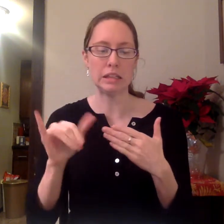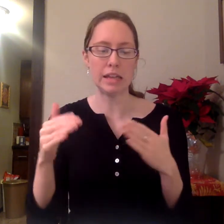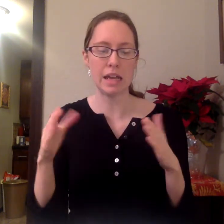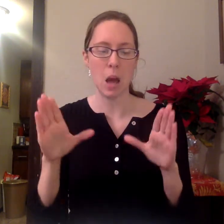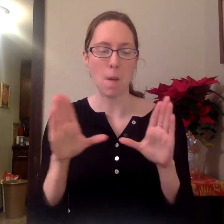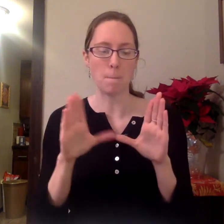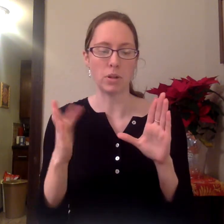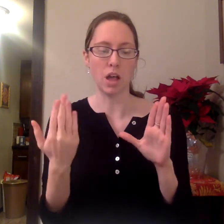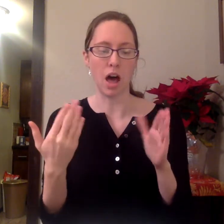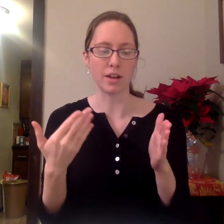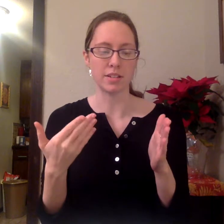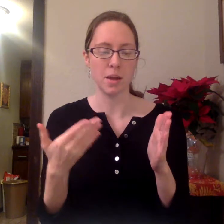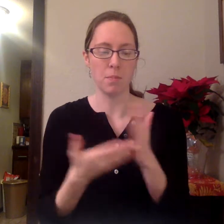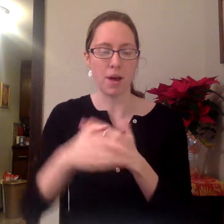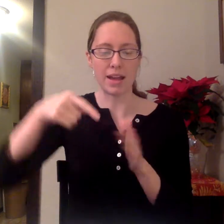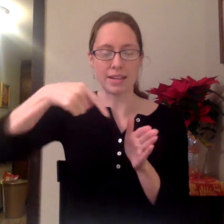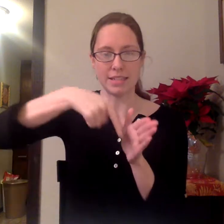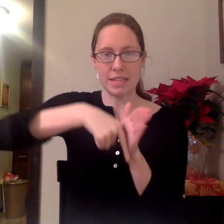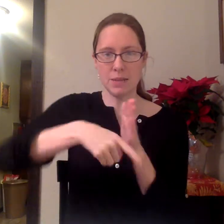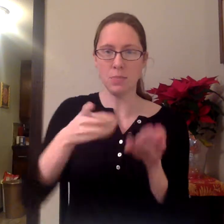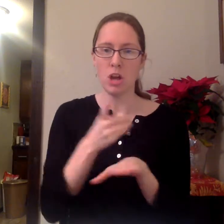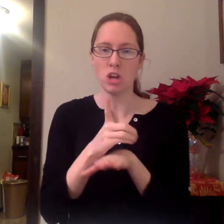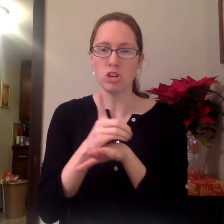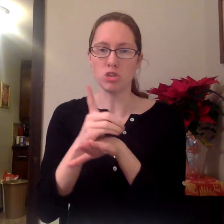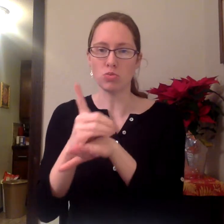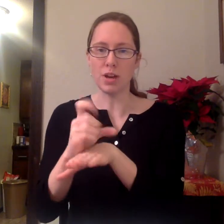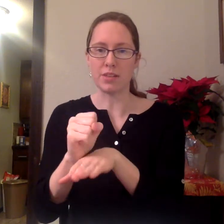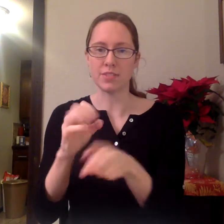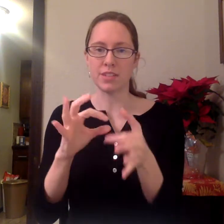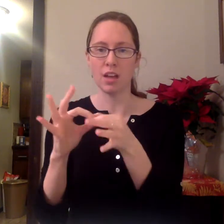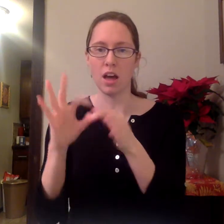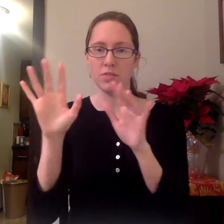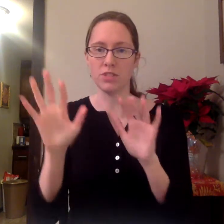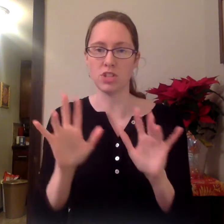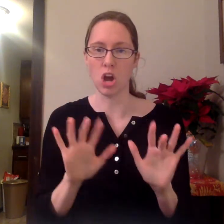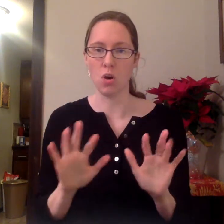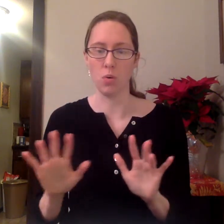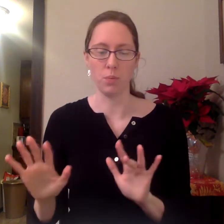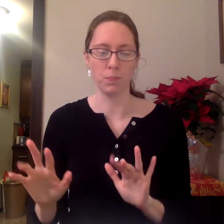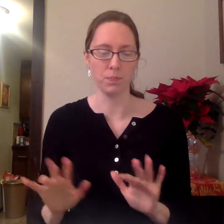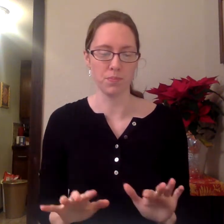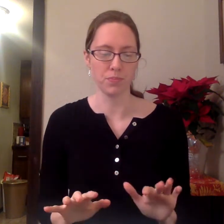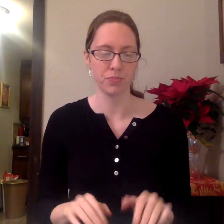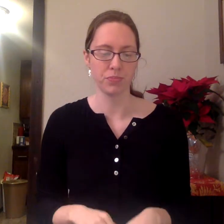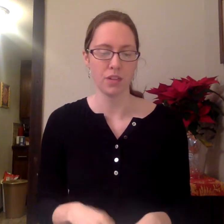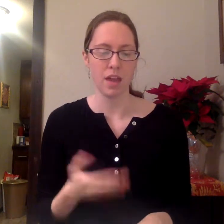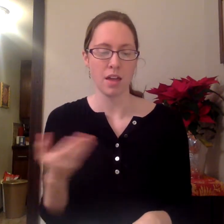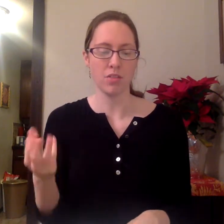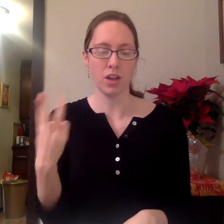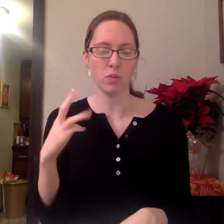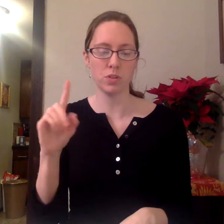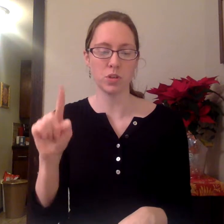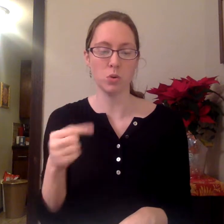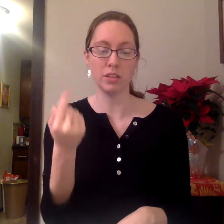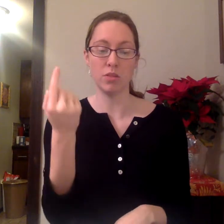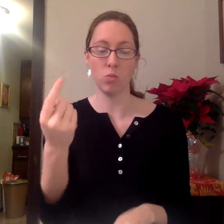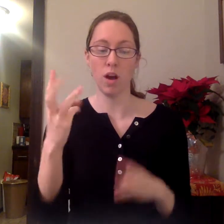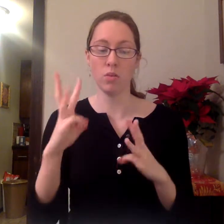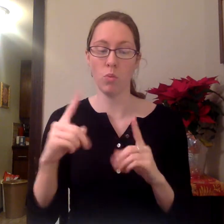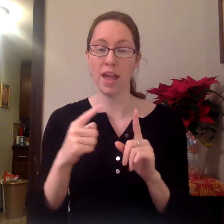blocked by deep drifts of snow. There was only one way